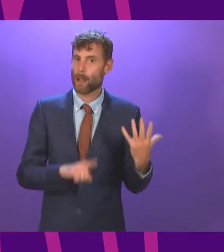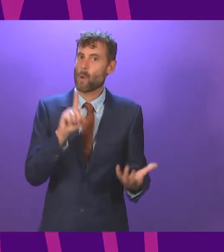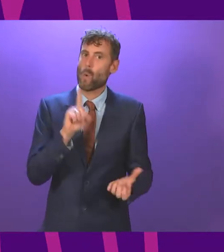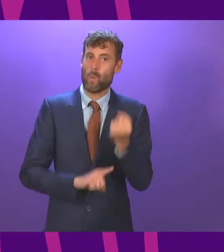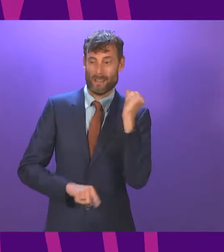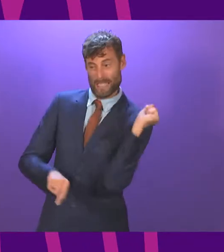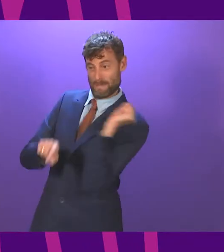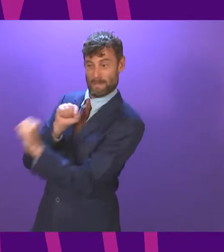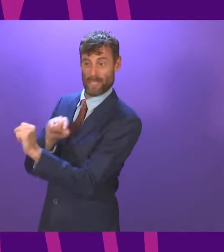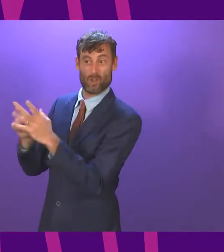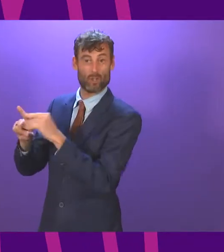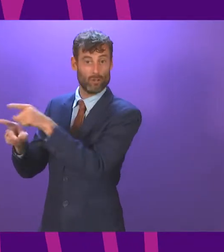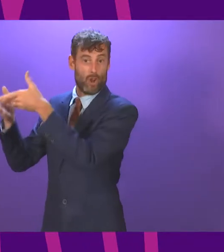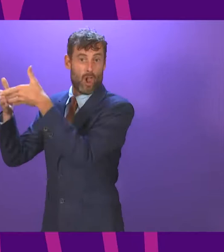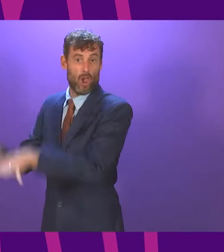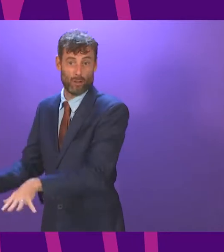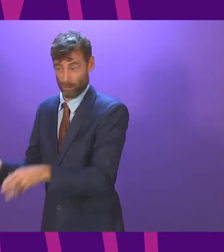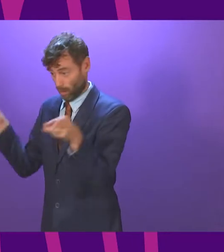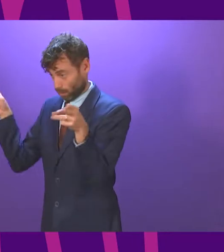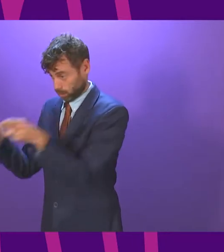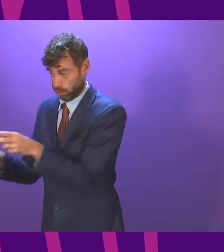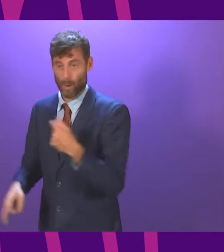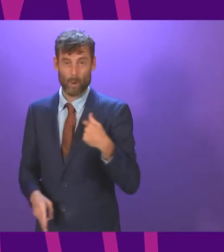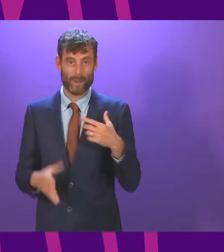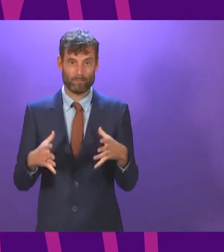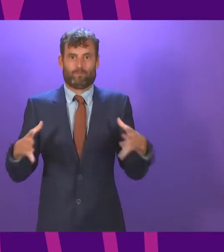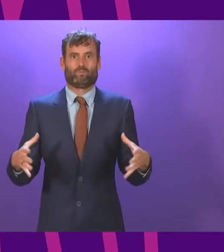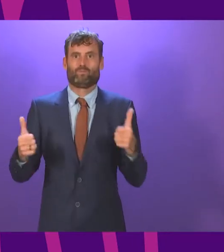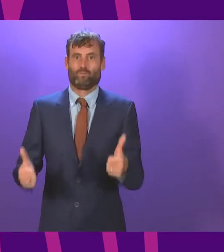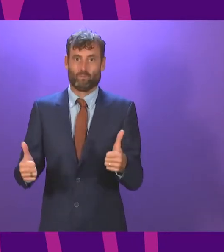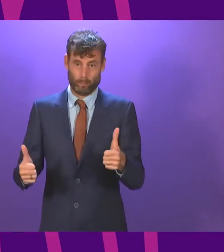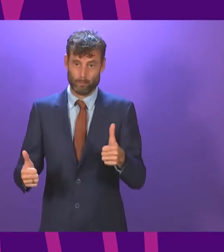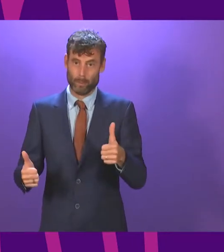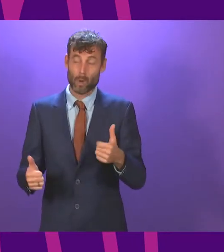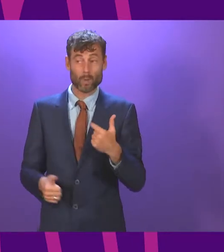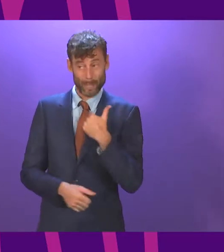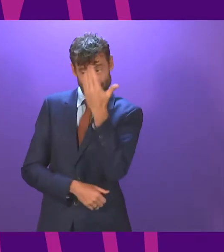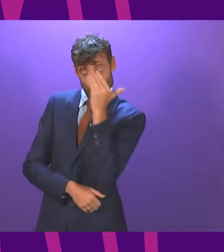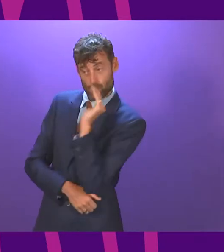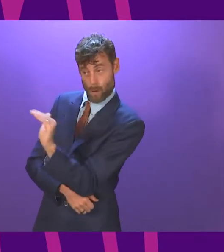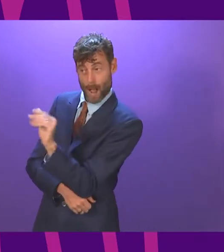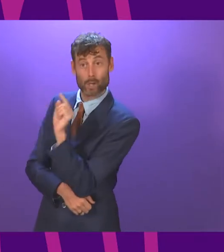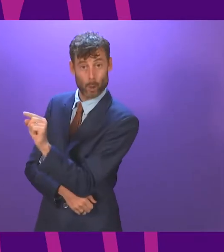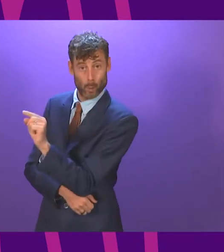hammered the Tories once again the Tories lost half their seats so I would simply say to the Conservatives the strategy